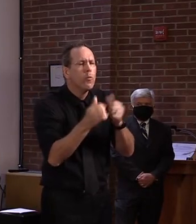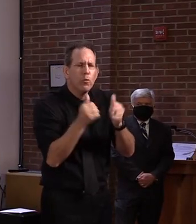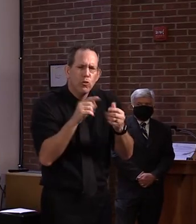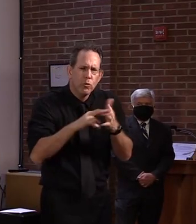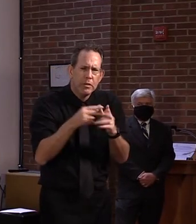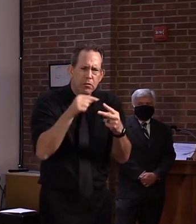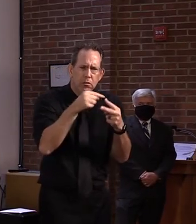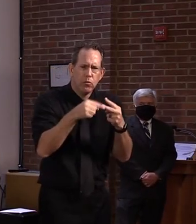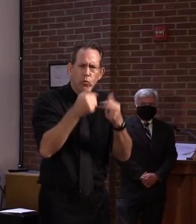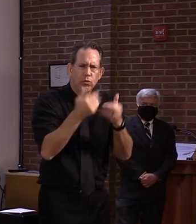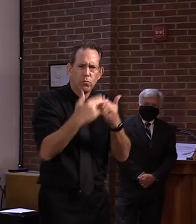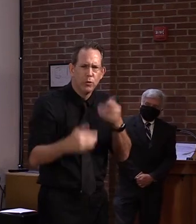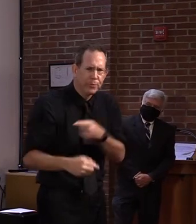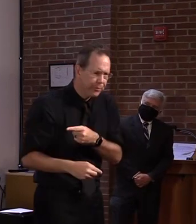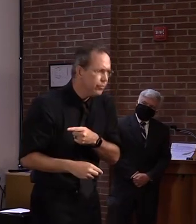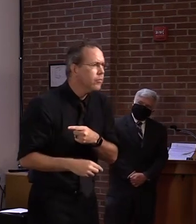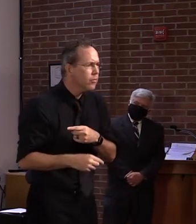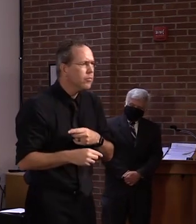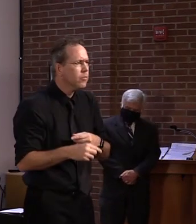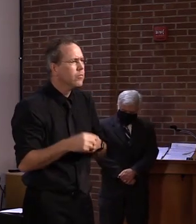usually of individuals.